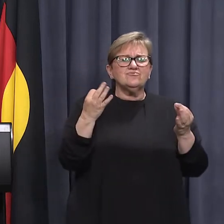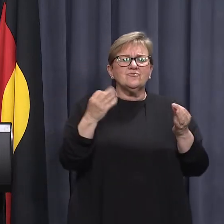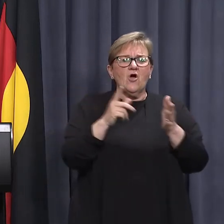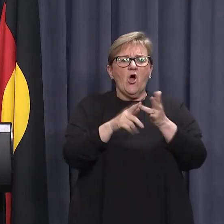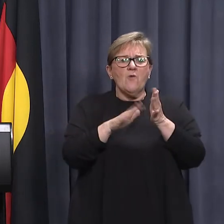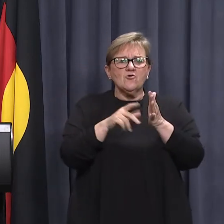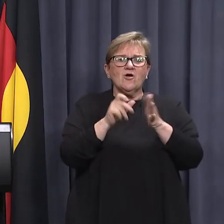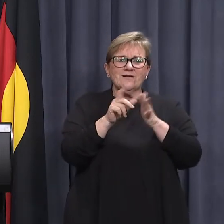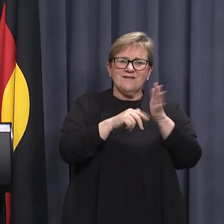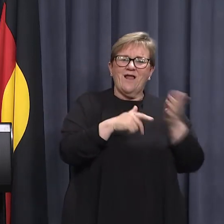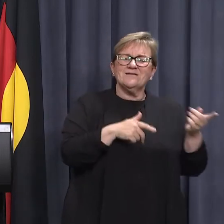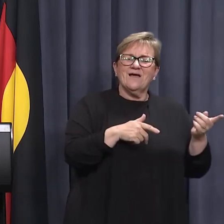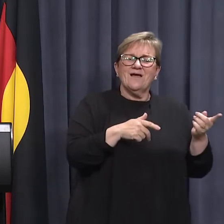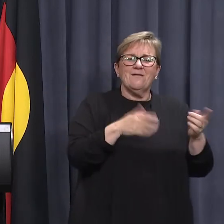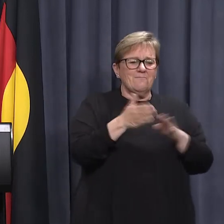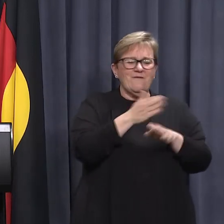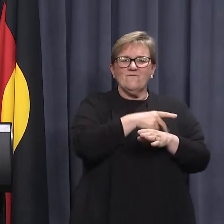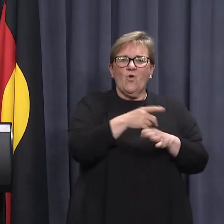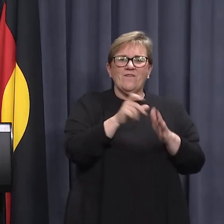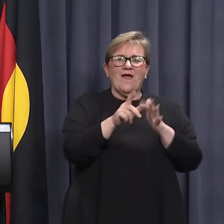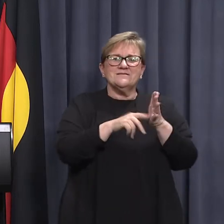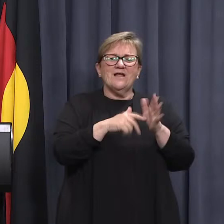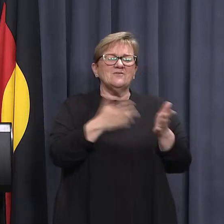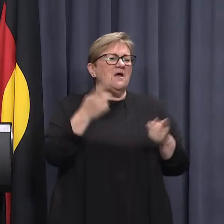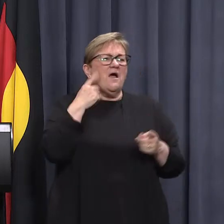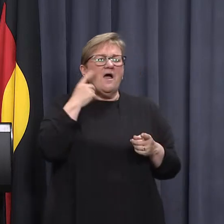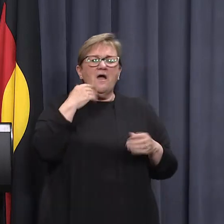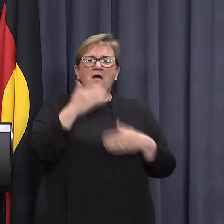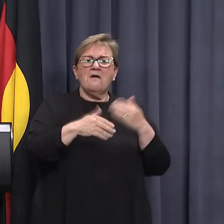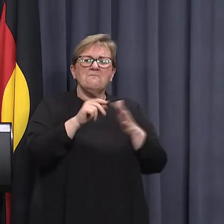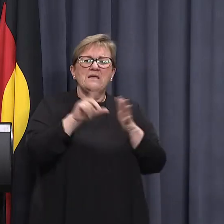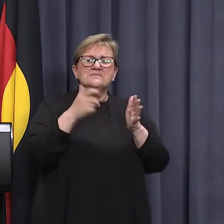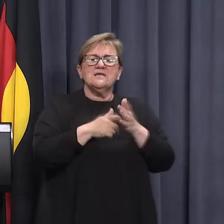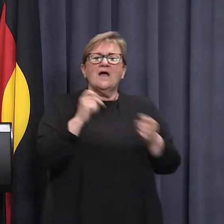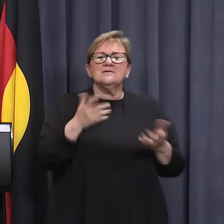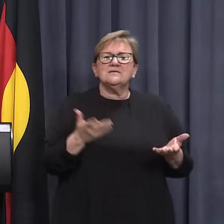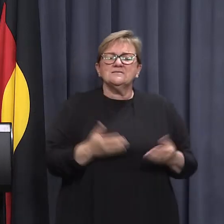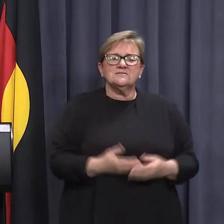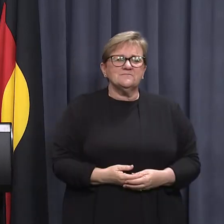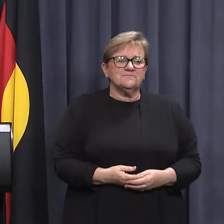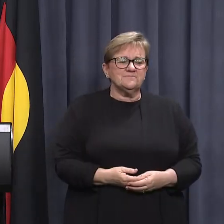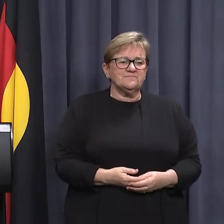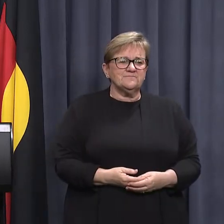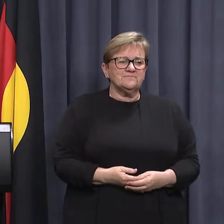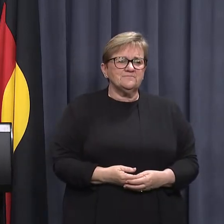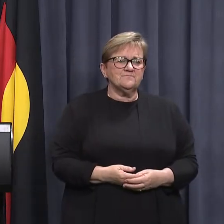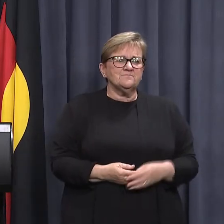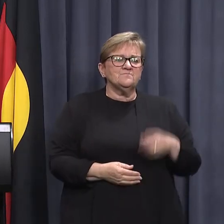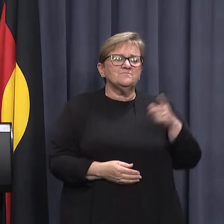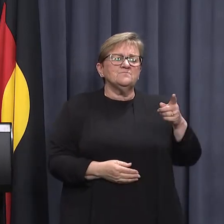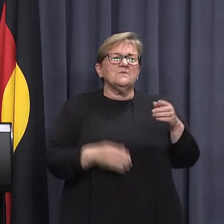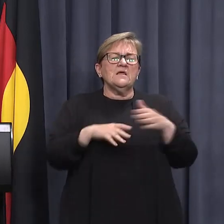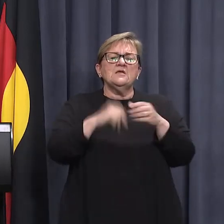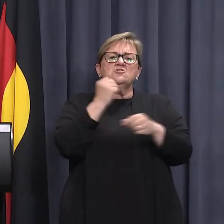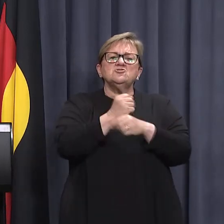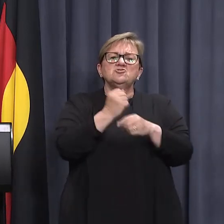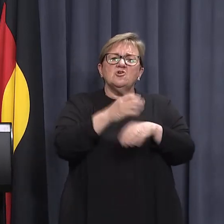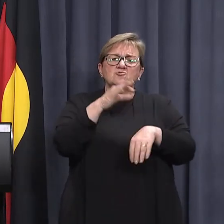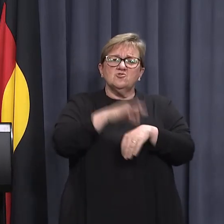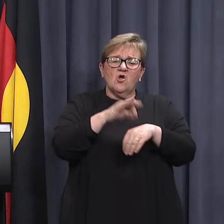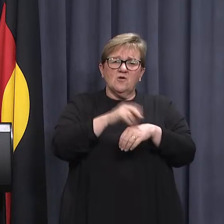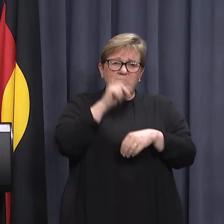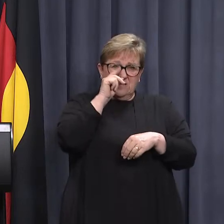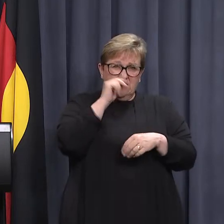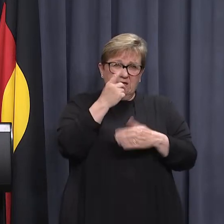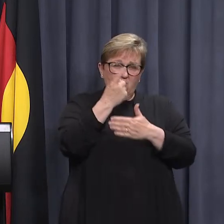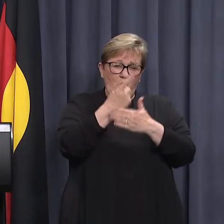December. If remember before that, it was Delta and it was all around PCR testing. The emergency department at Geraldton Hospital could only